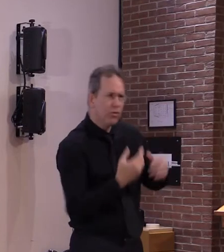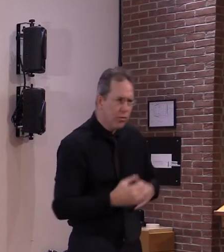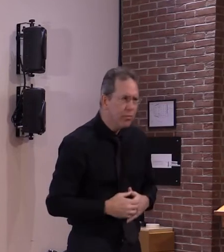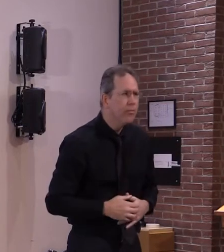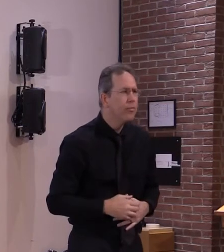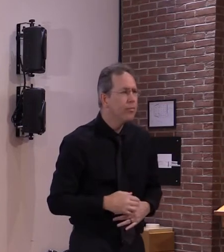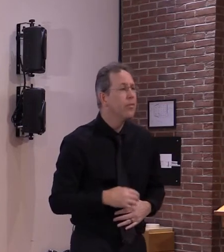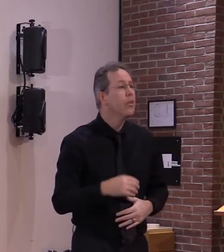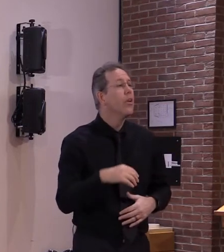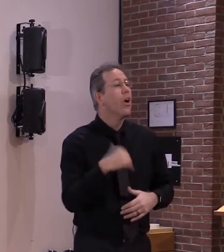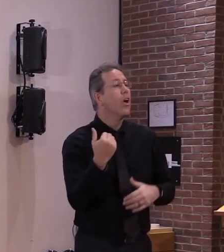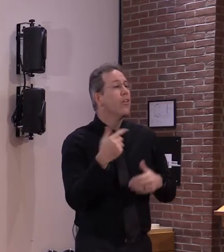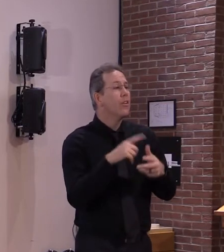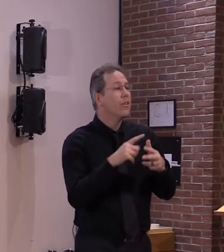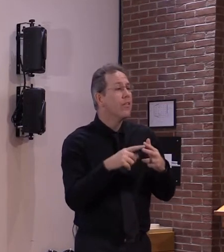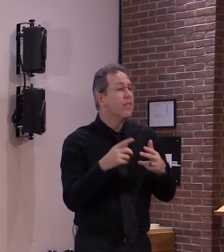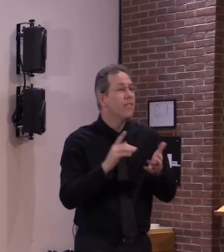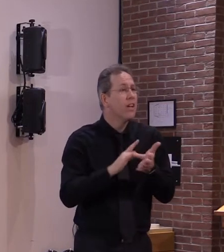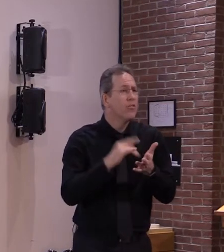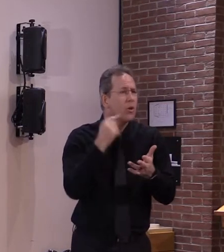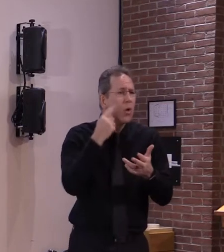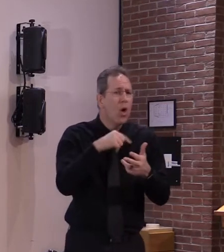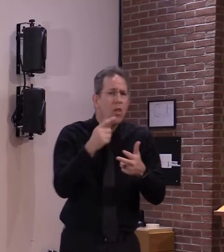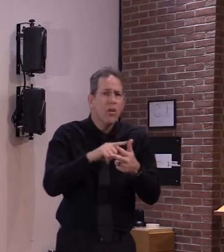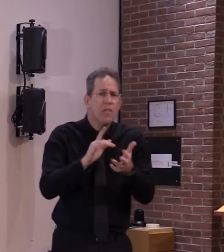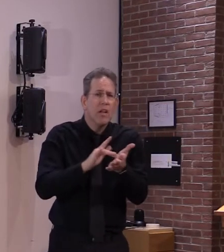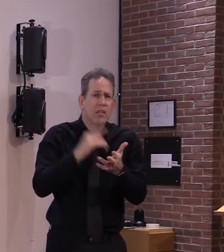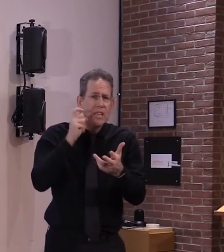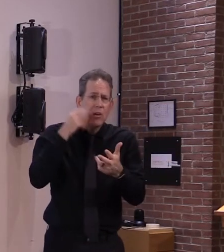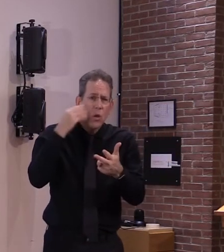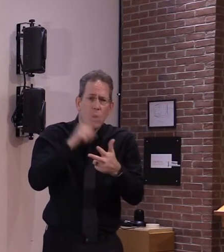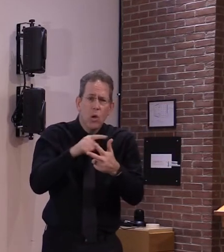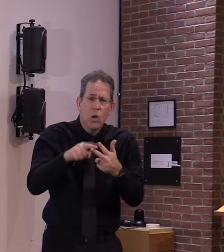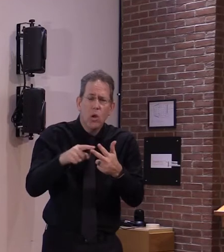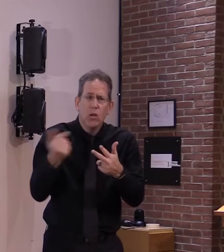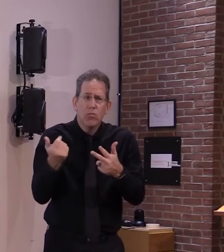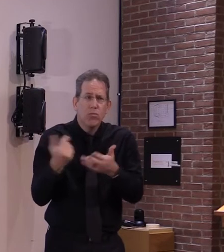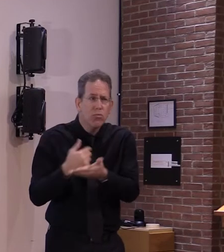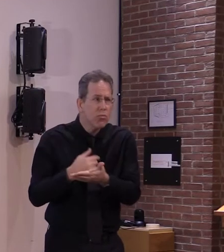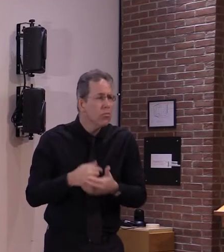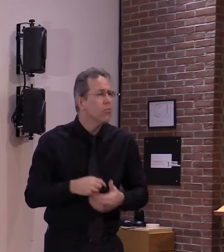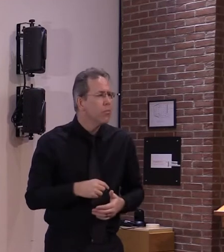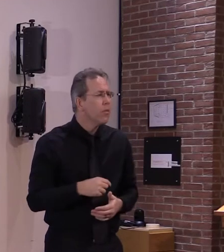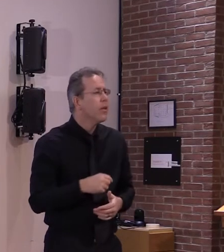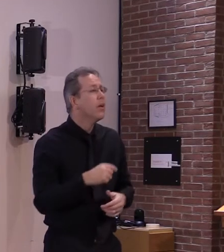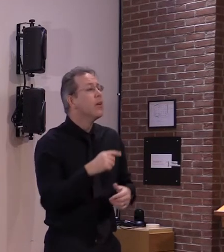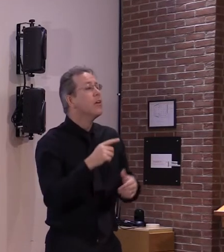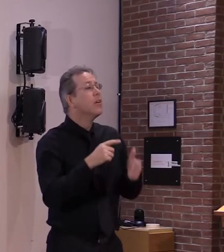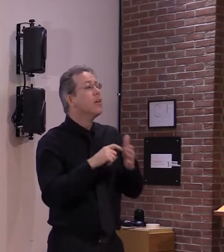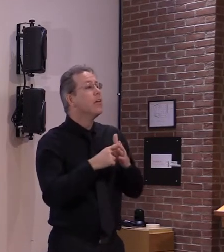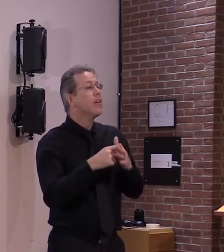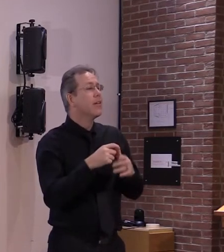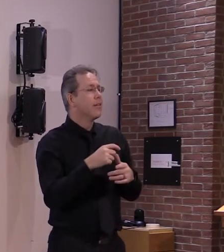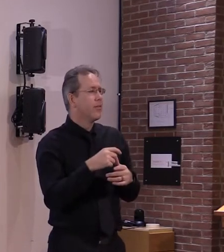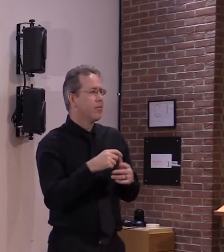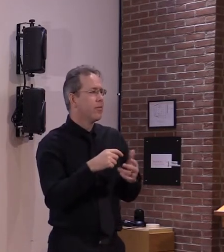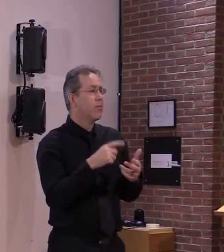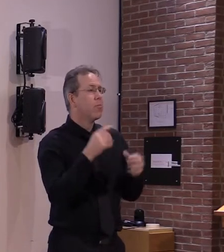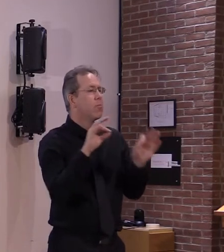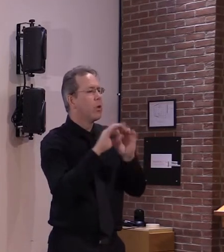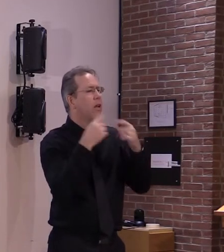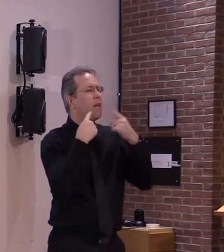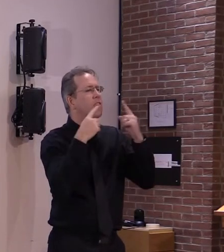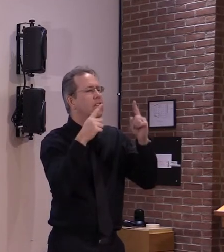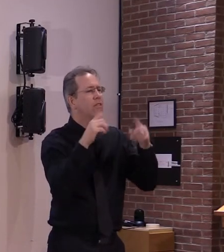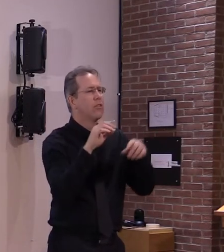95 effective and the other key fact is that it is still a little bit up in the air as to if you can still